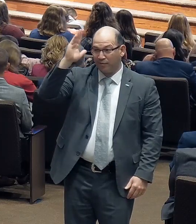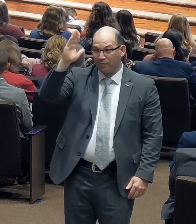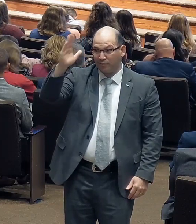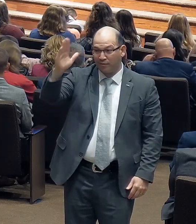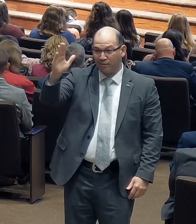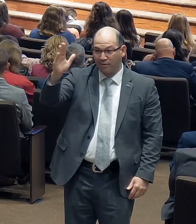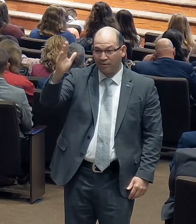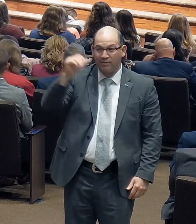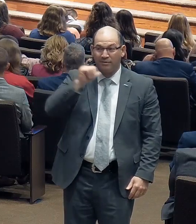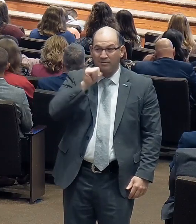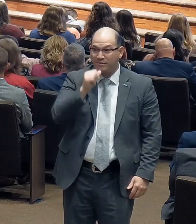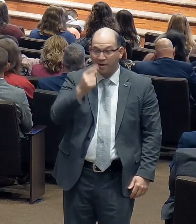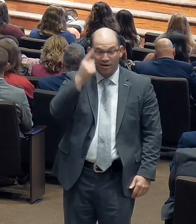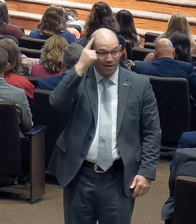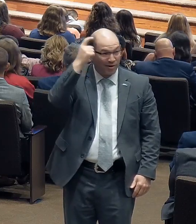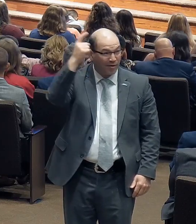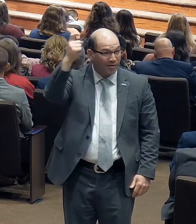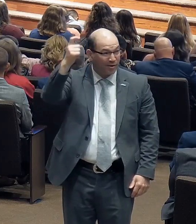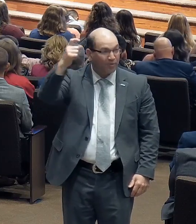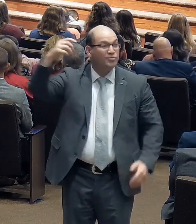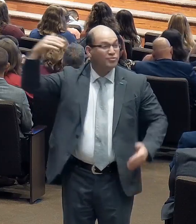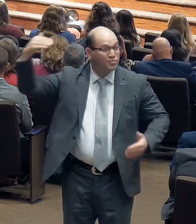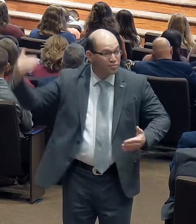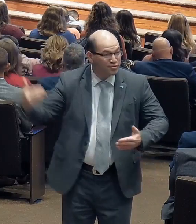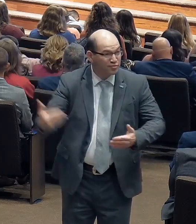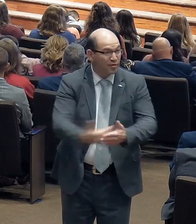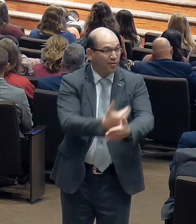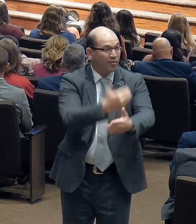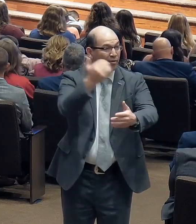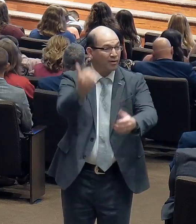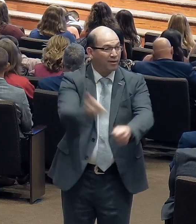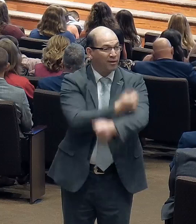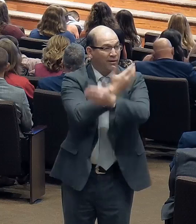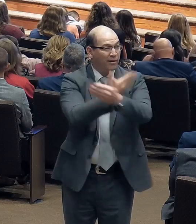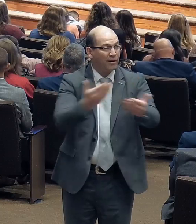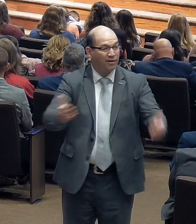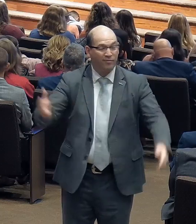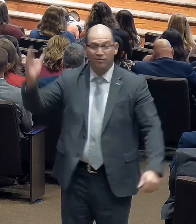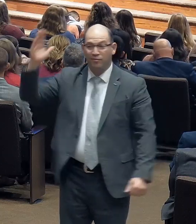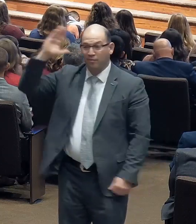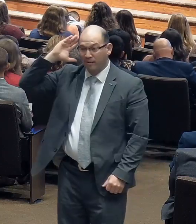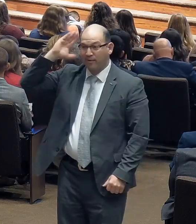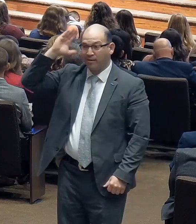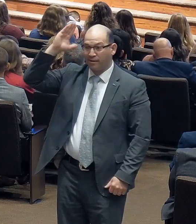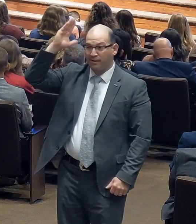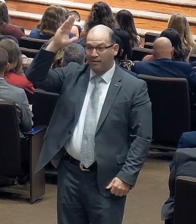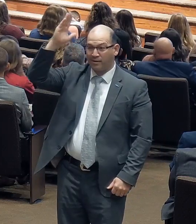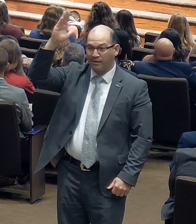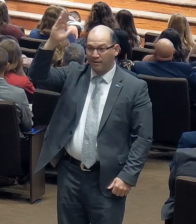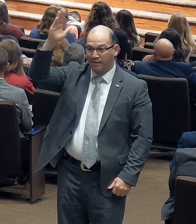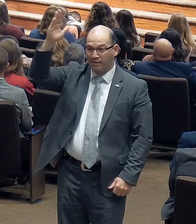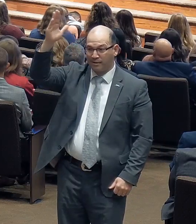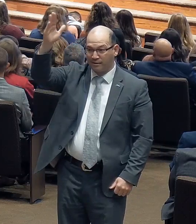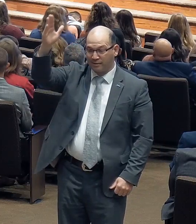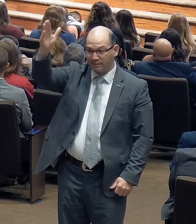all things new that day. Gone